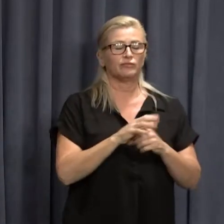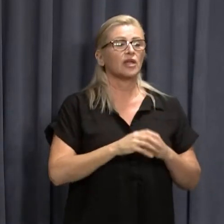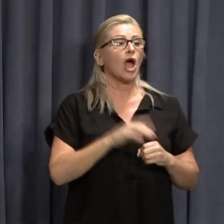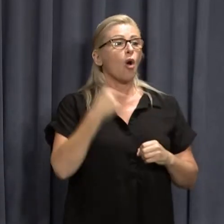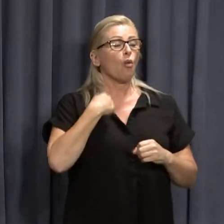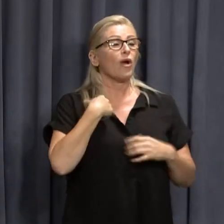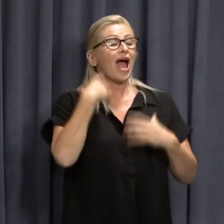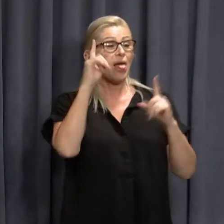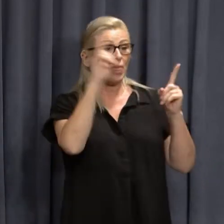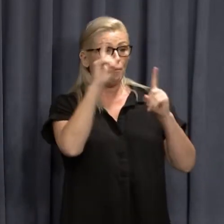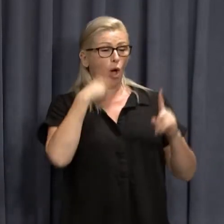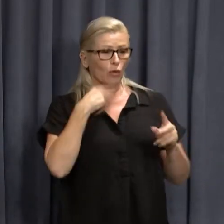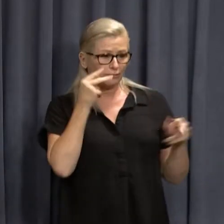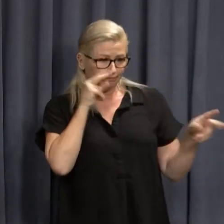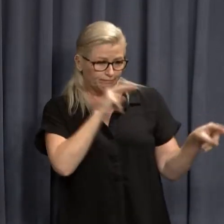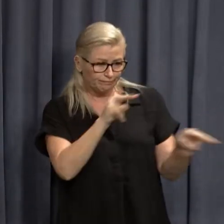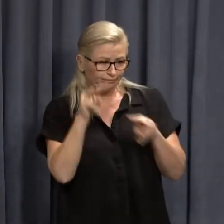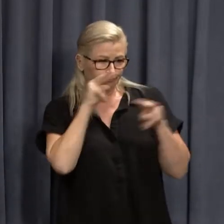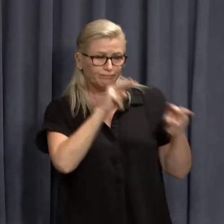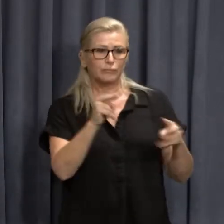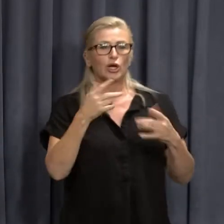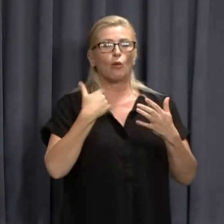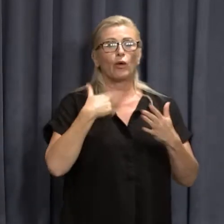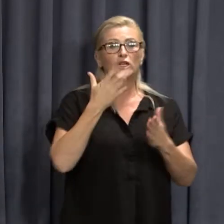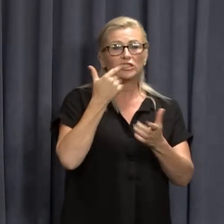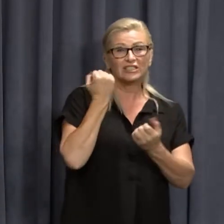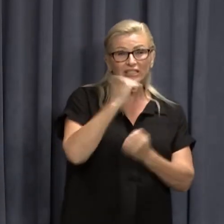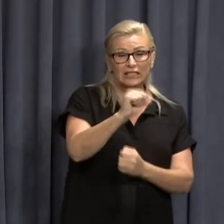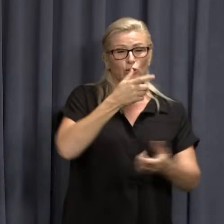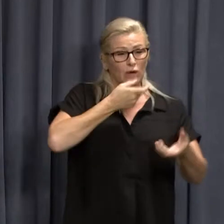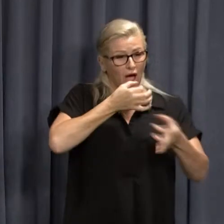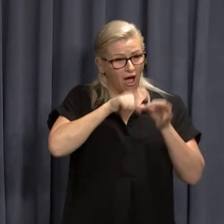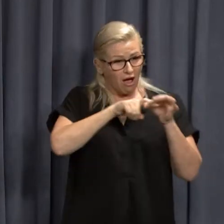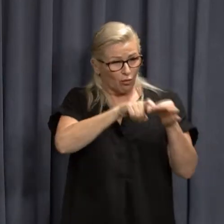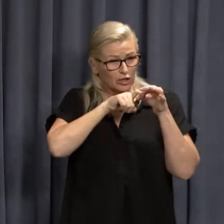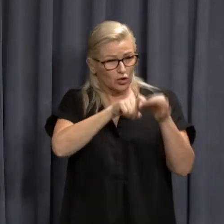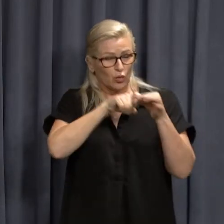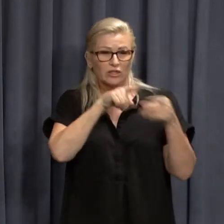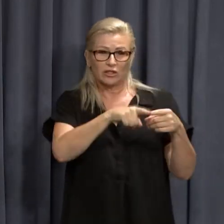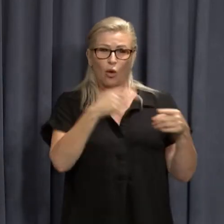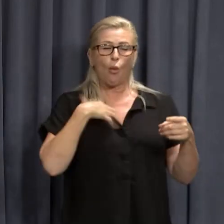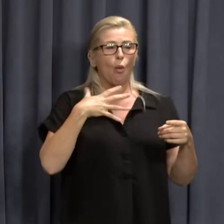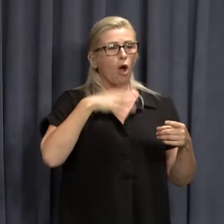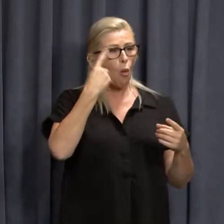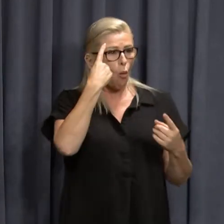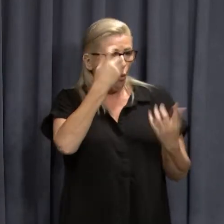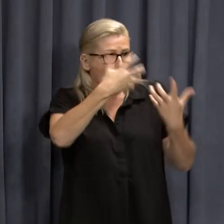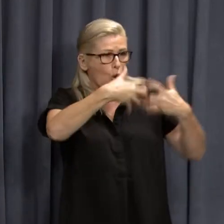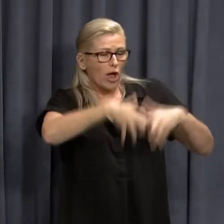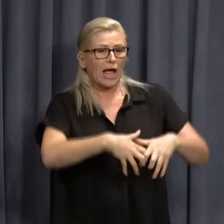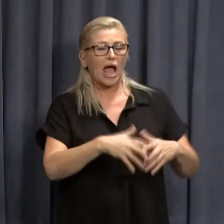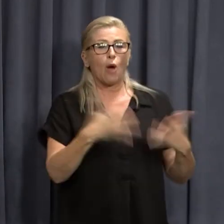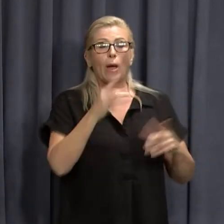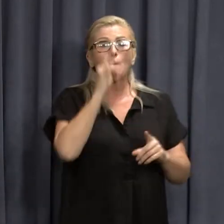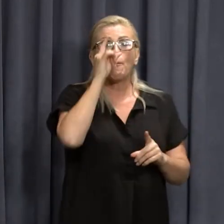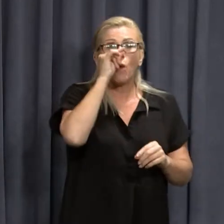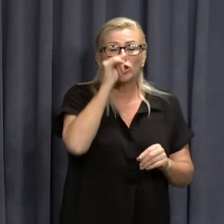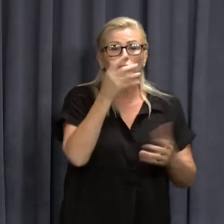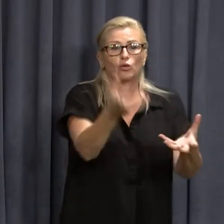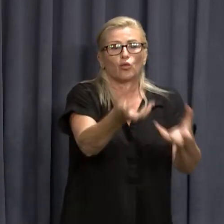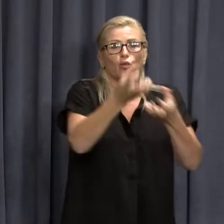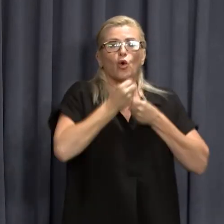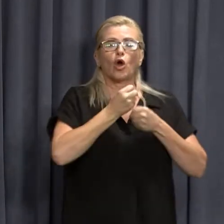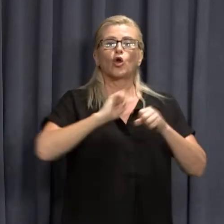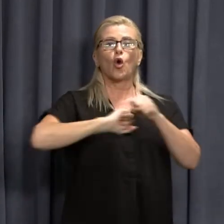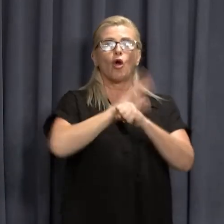monitoring them closely as we continue to interview and determine where they potentially have contracted the